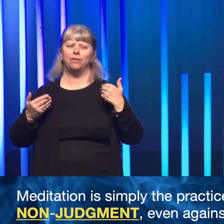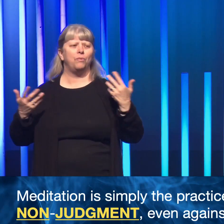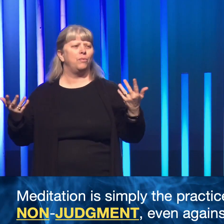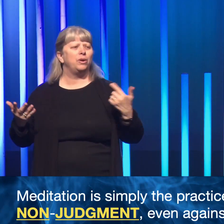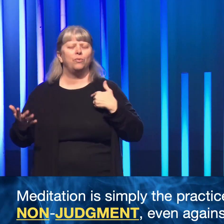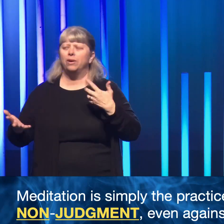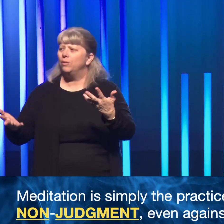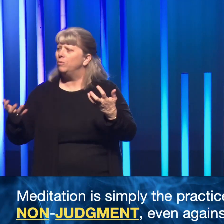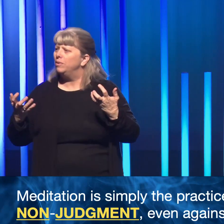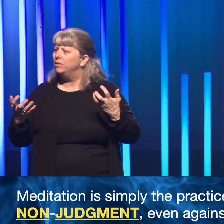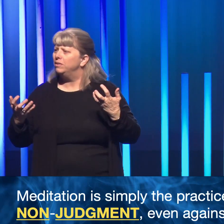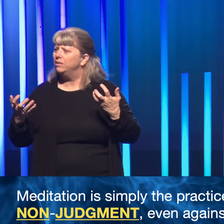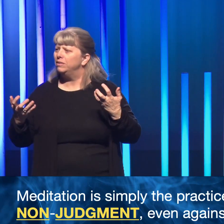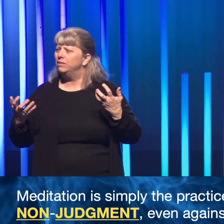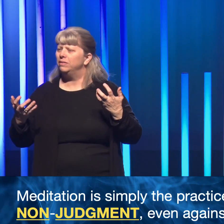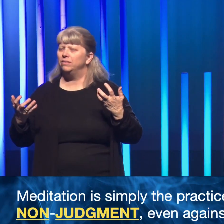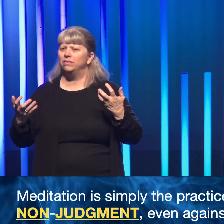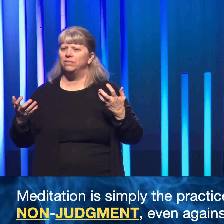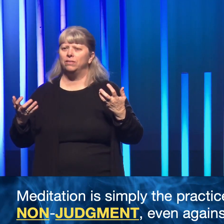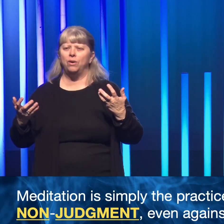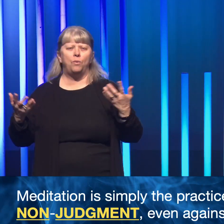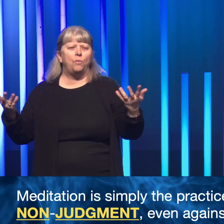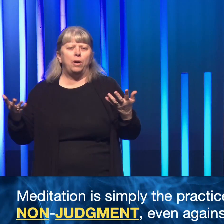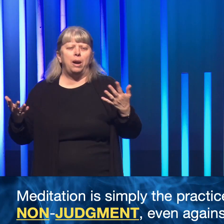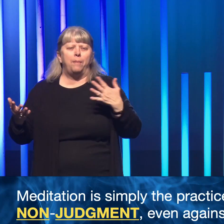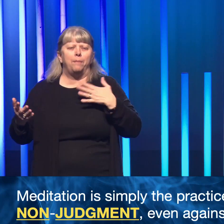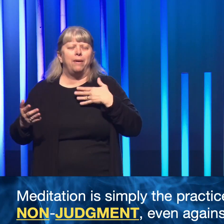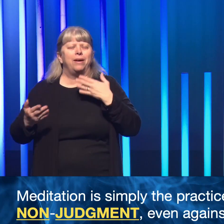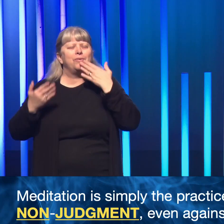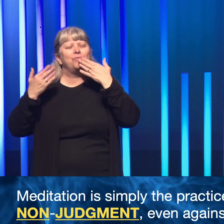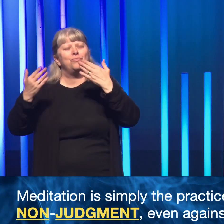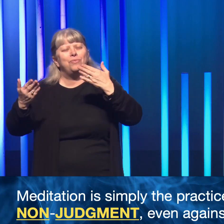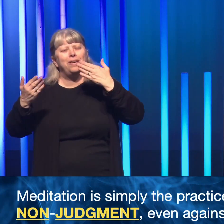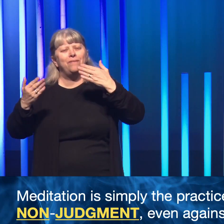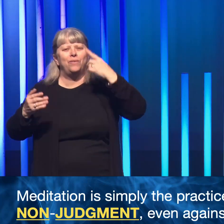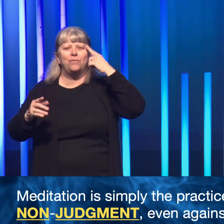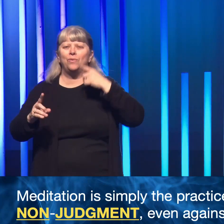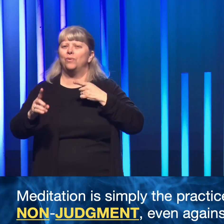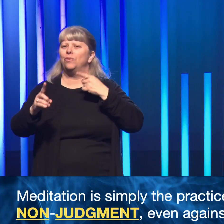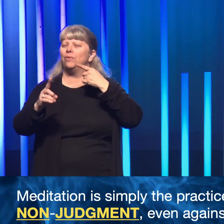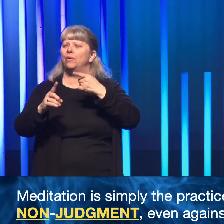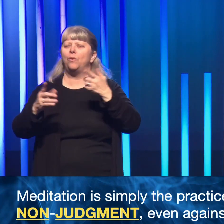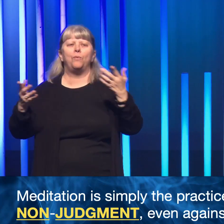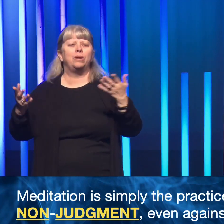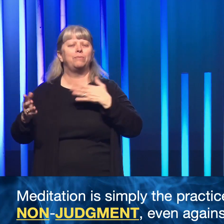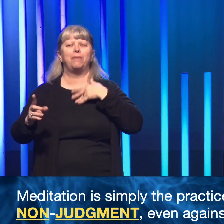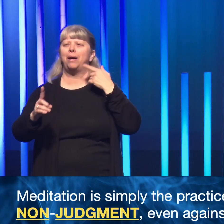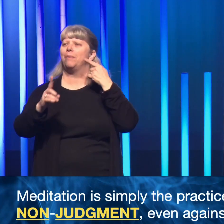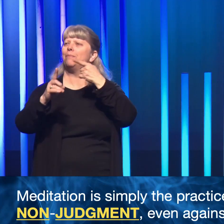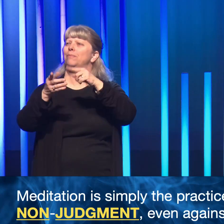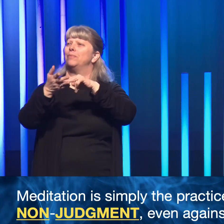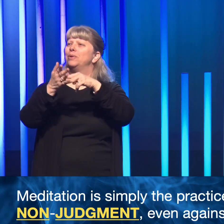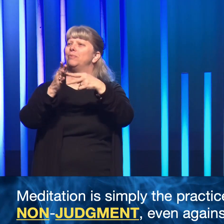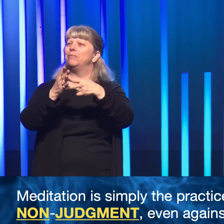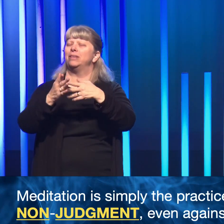do I want? What am I grateful for? What's my purpose?